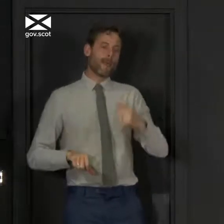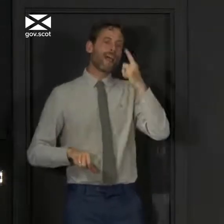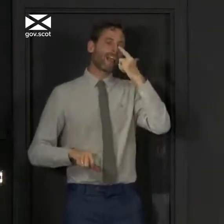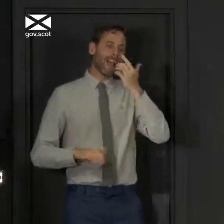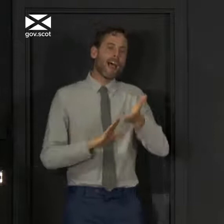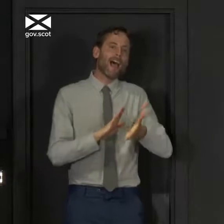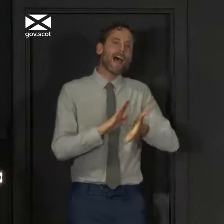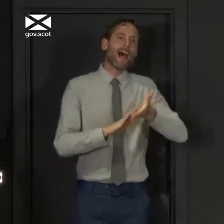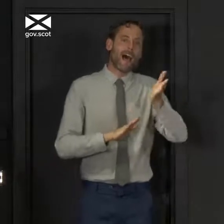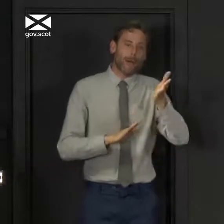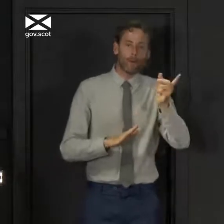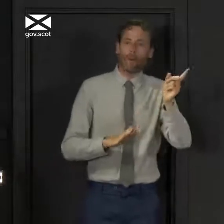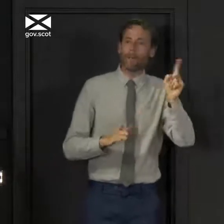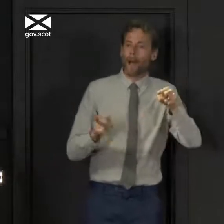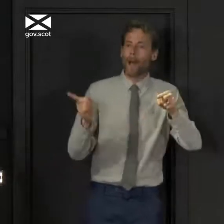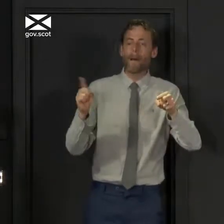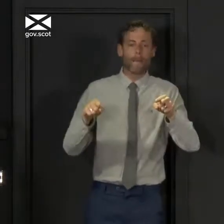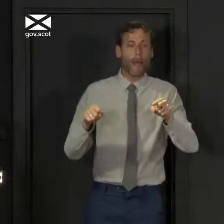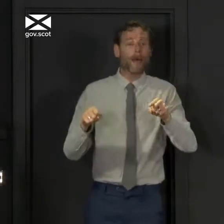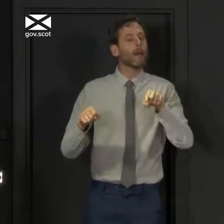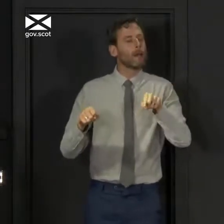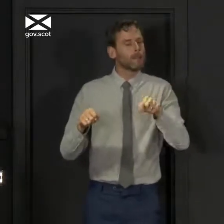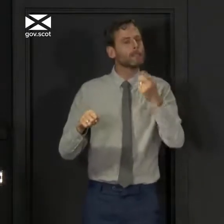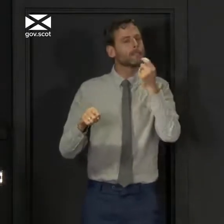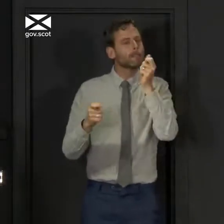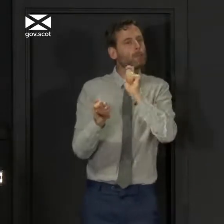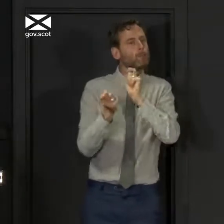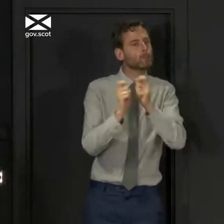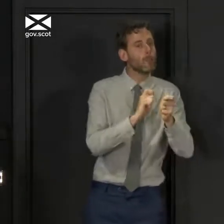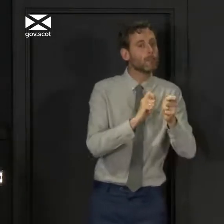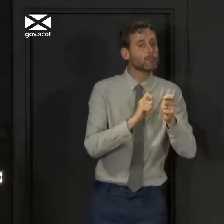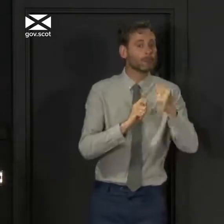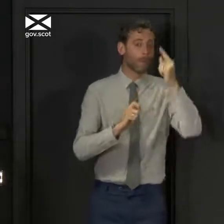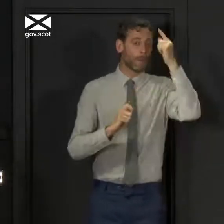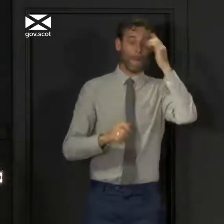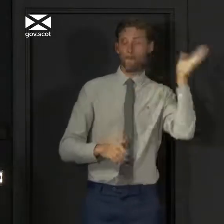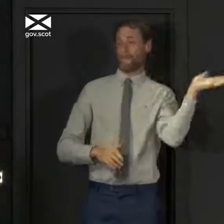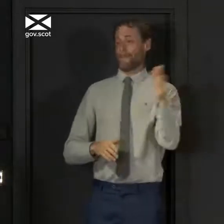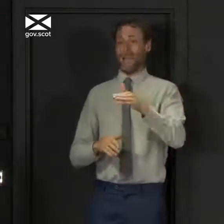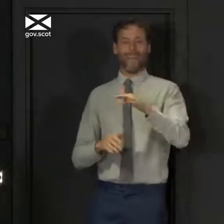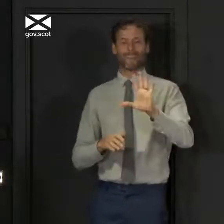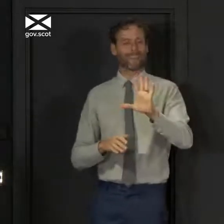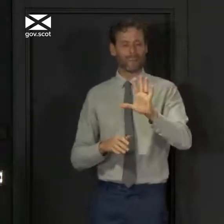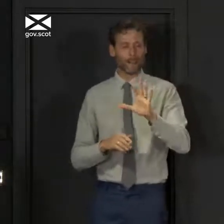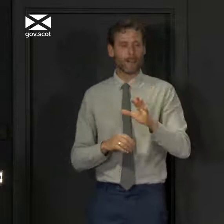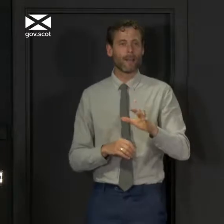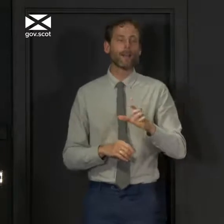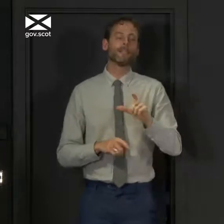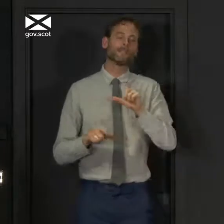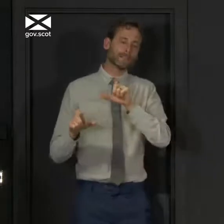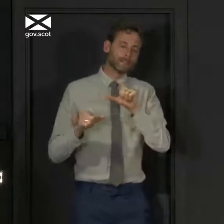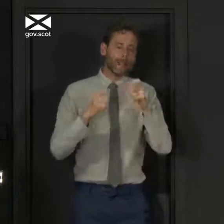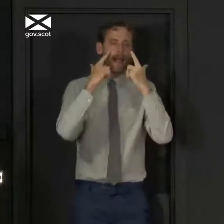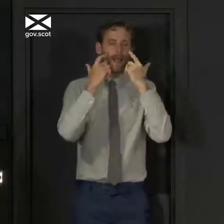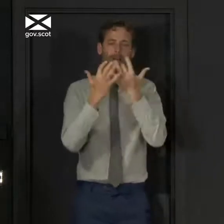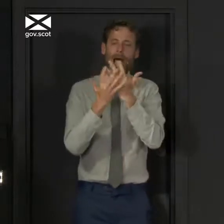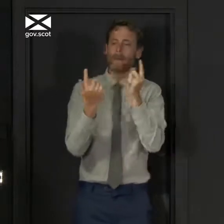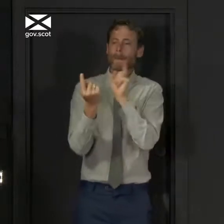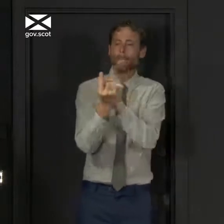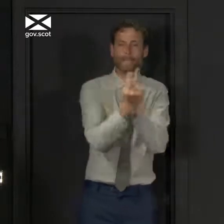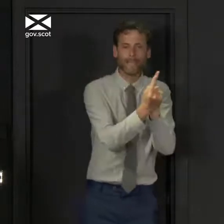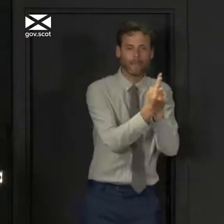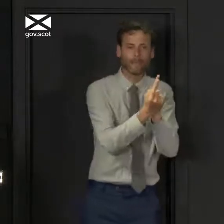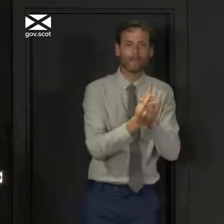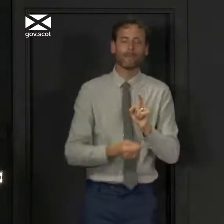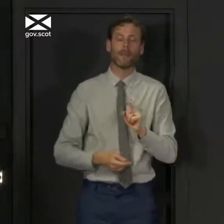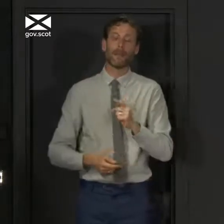is not over. However, make sure you're still seeing far fewer people than you might normally do. Don't meet up with more than one